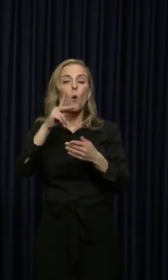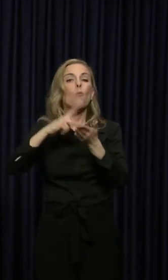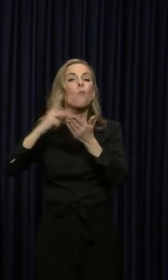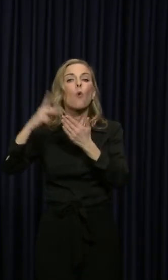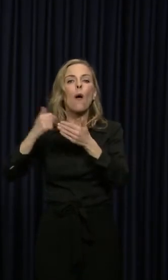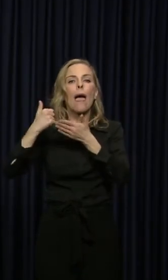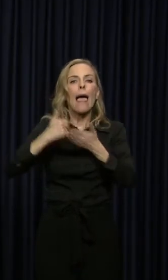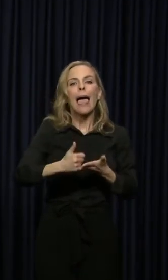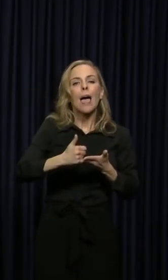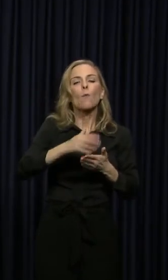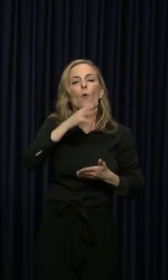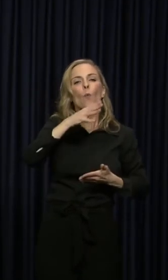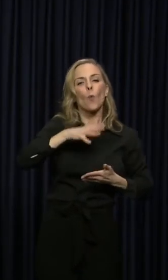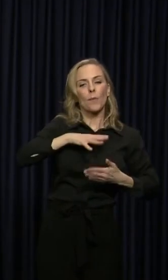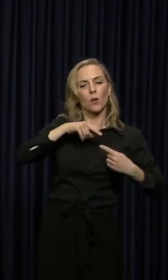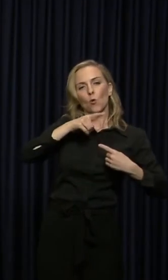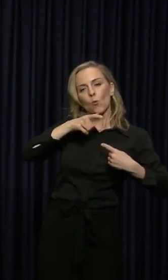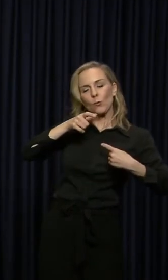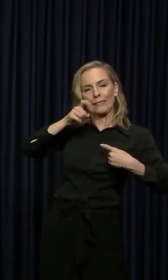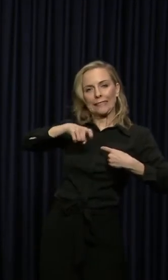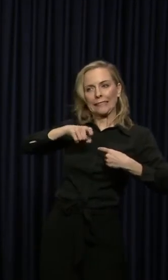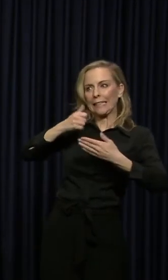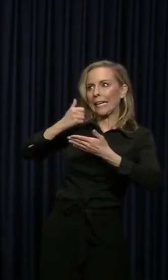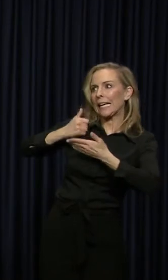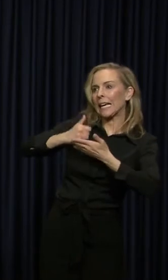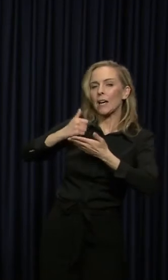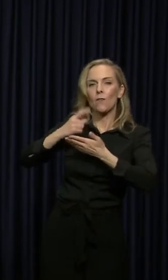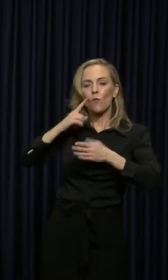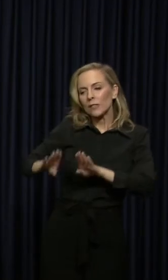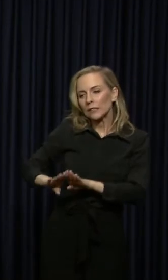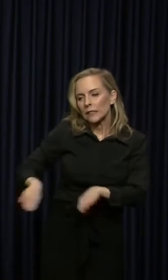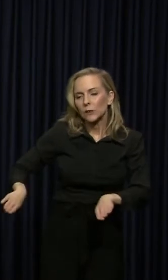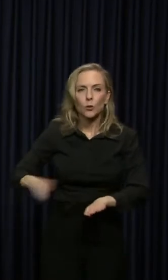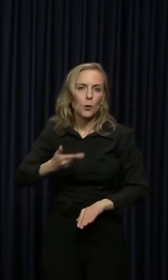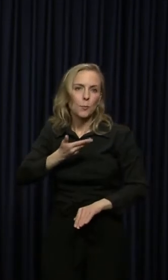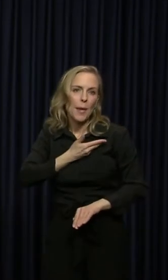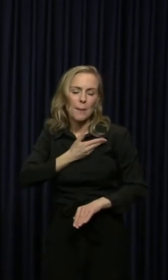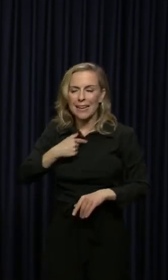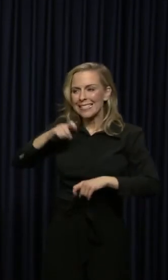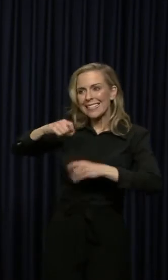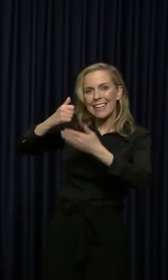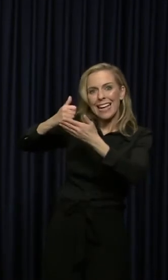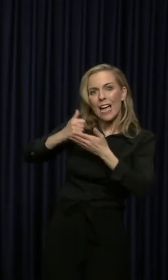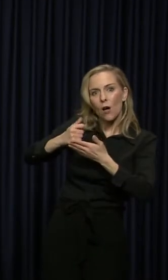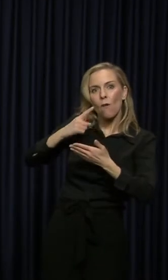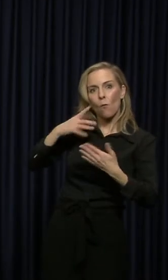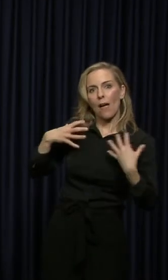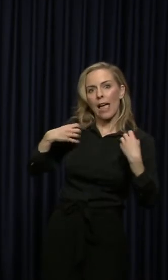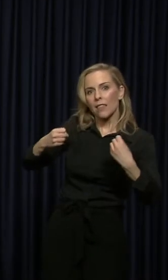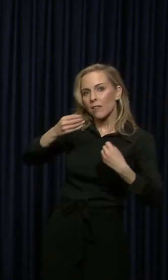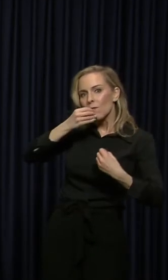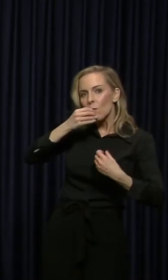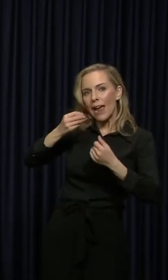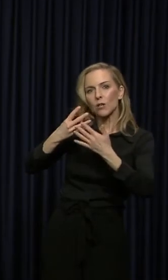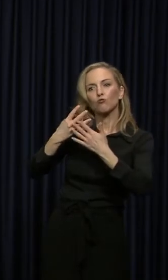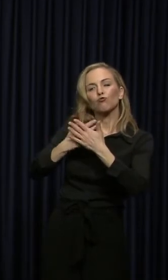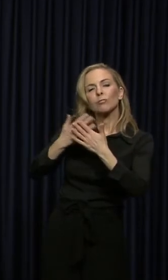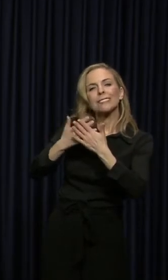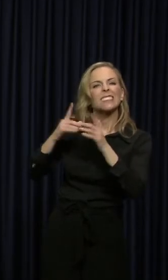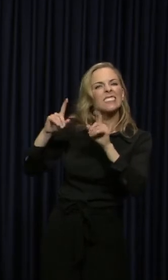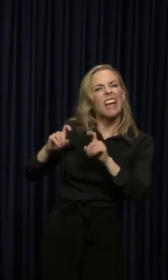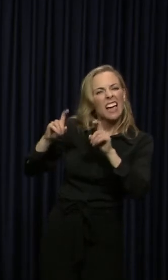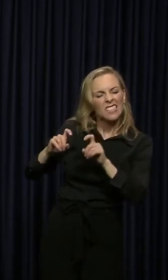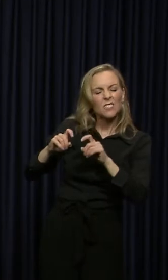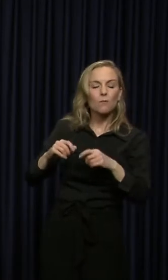need assistance with very young children, newborns get access to screening and healthy foods. We have